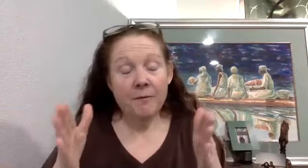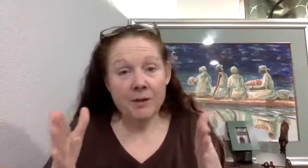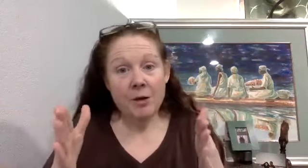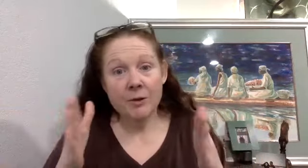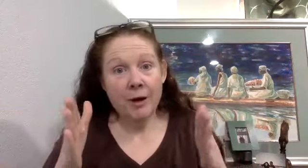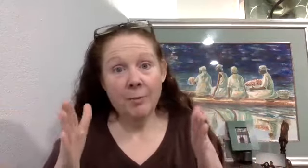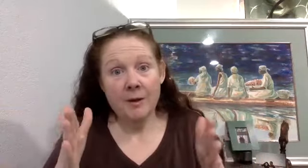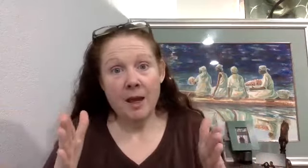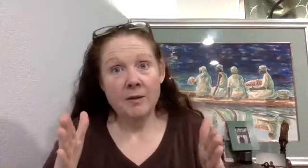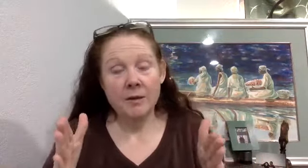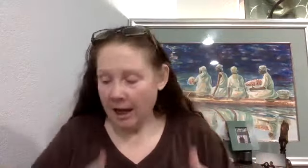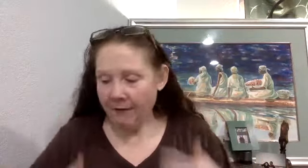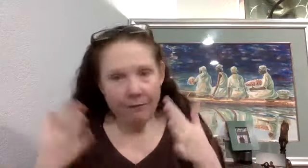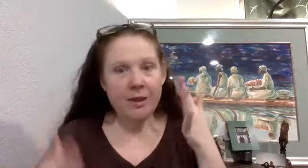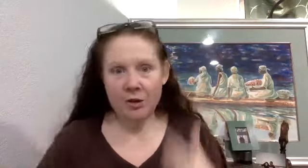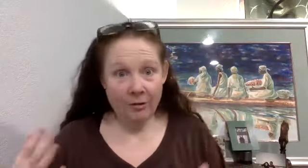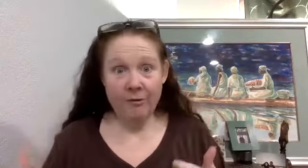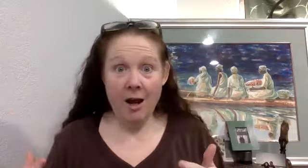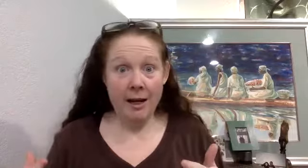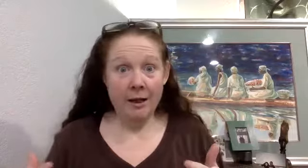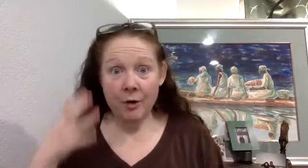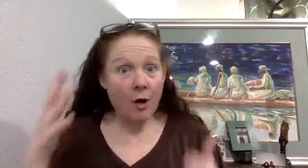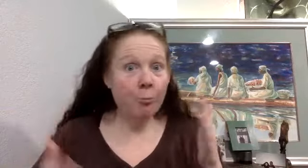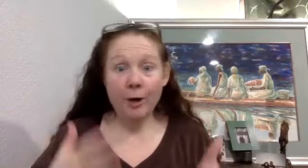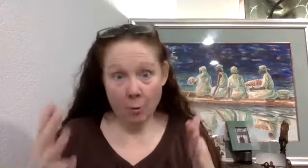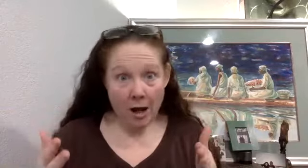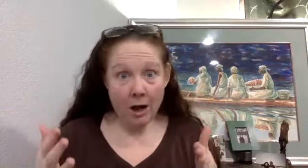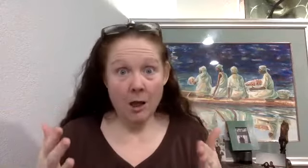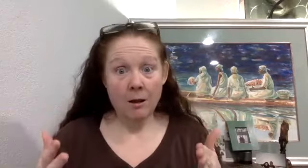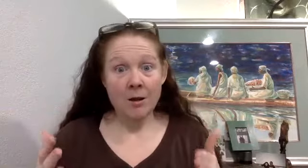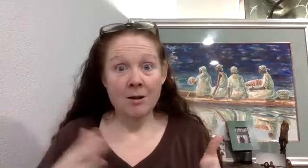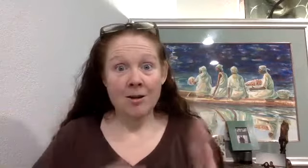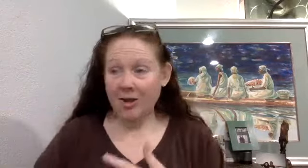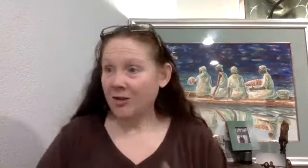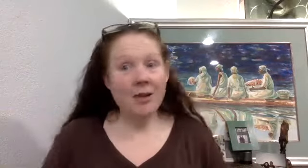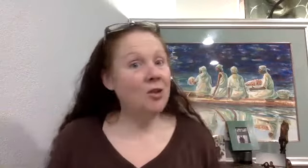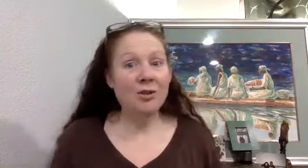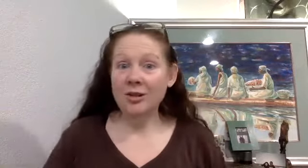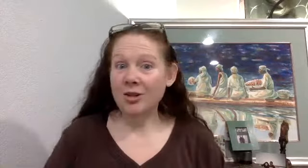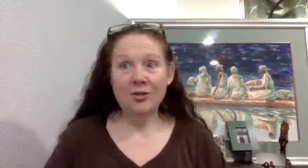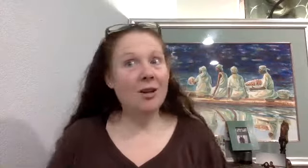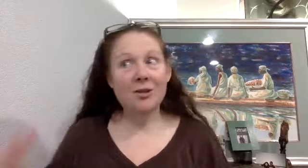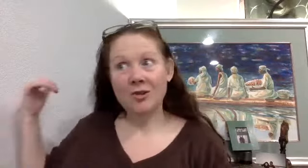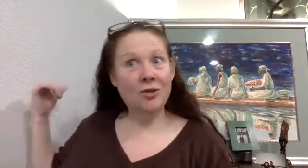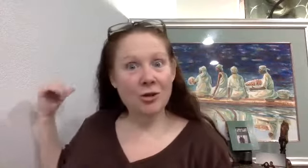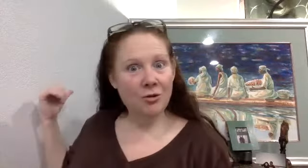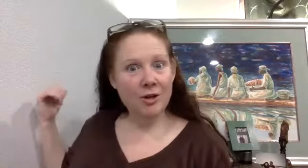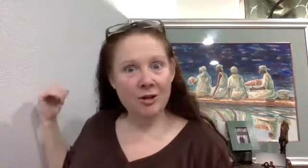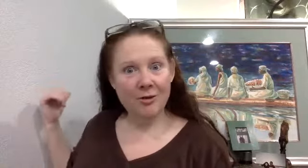physiotherapy sense, if everything's just fine, if you're operating well, that's, that's just, it's just, it's just your story. You know, it's